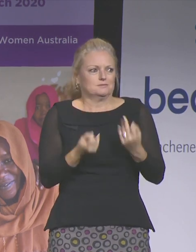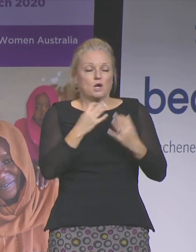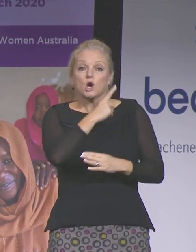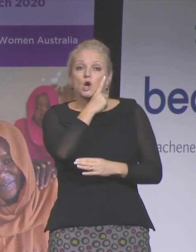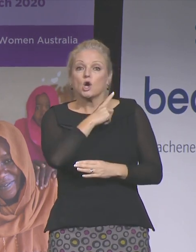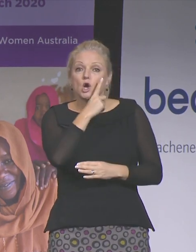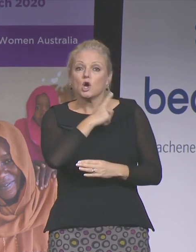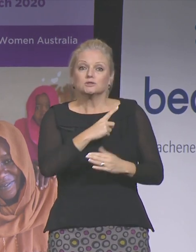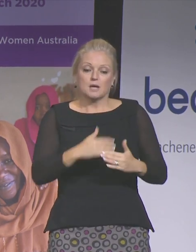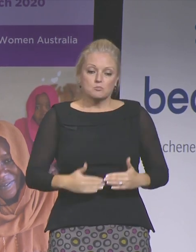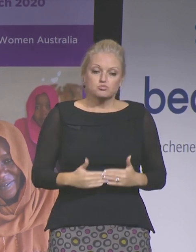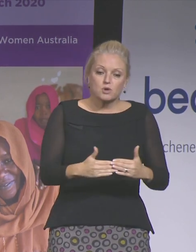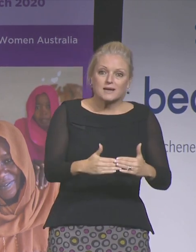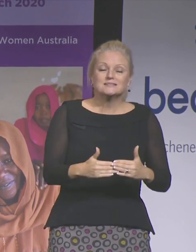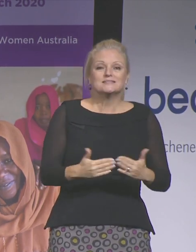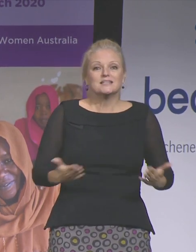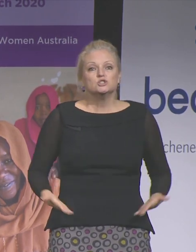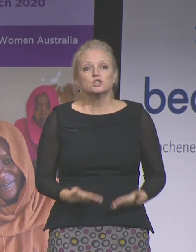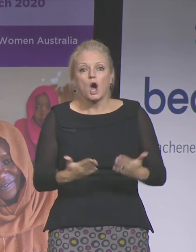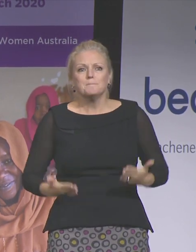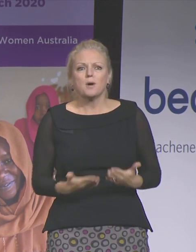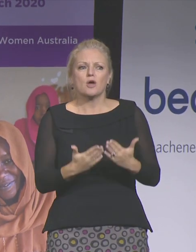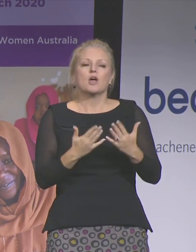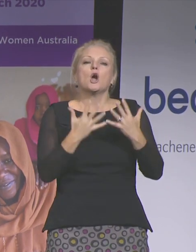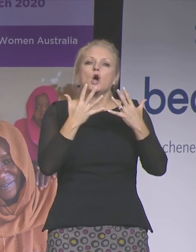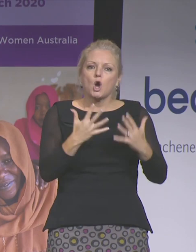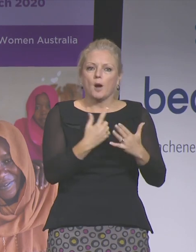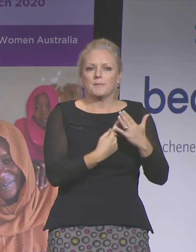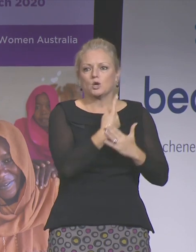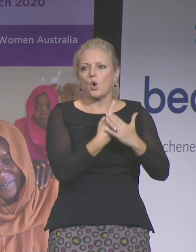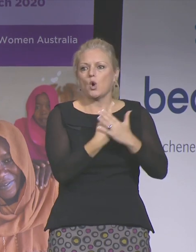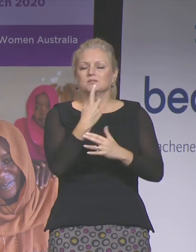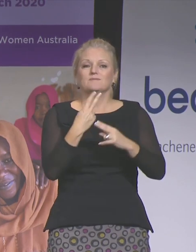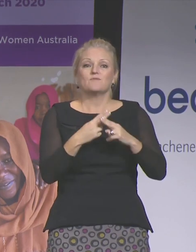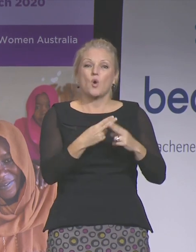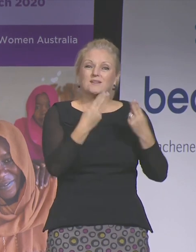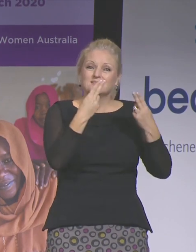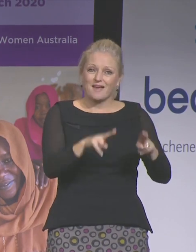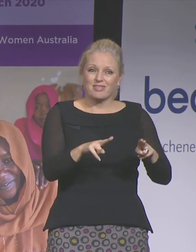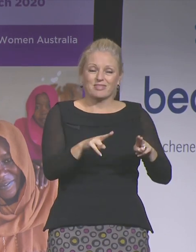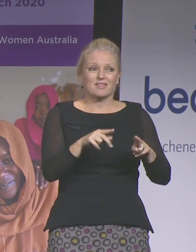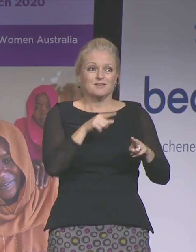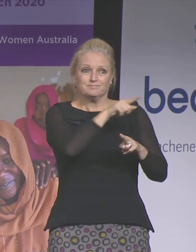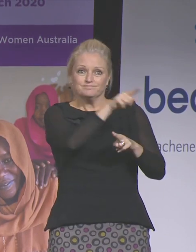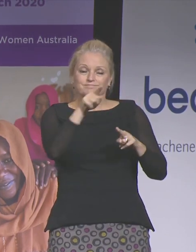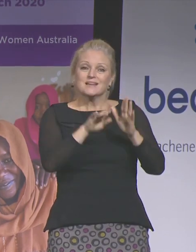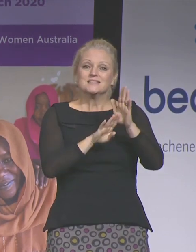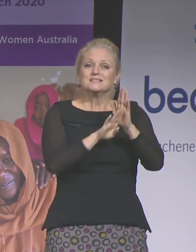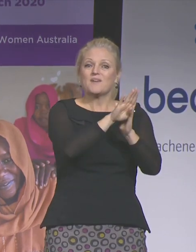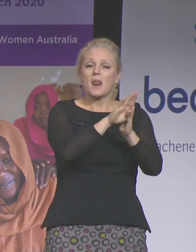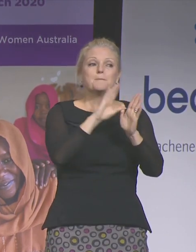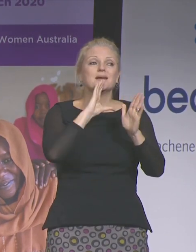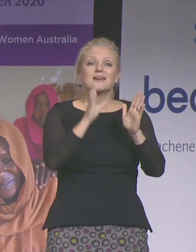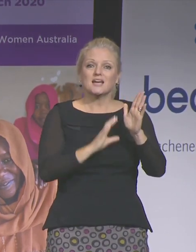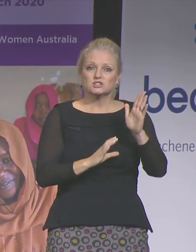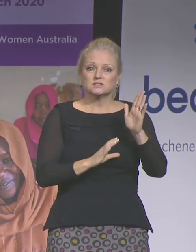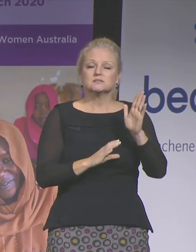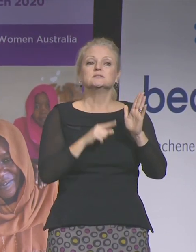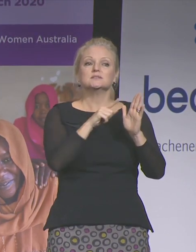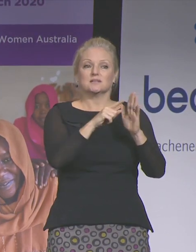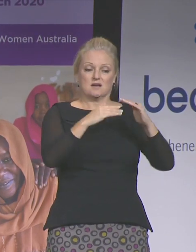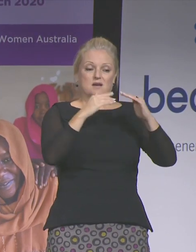childbirth is one of the most common causes of death in developing nations, with girls under 15 years of age